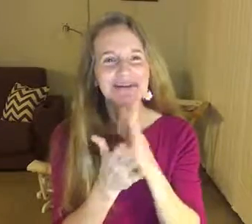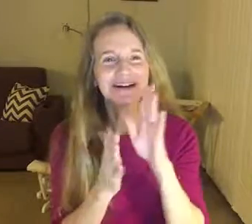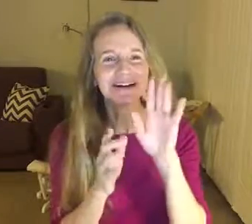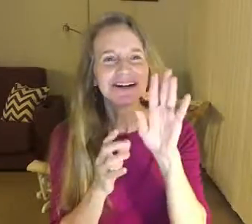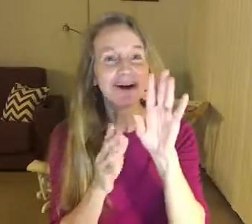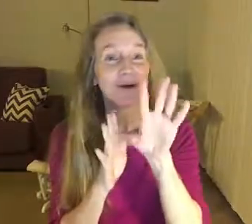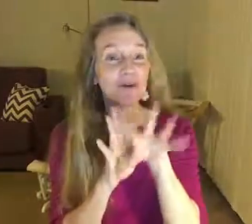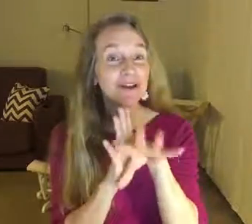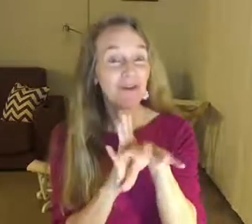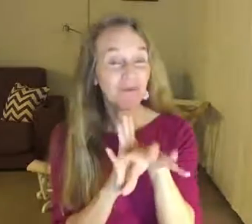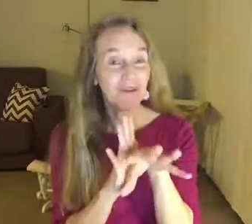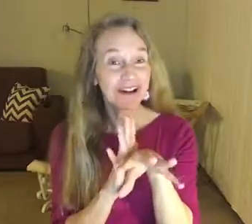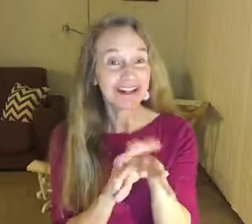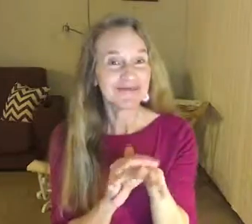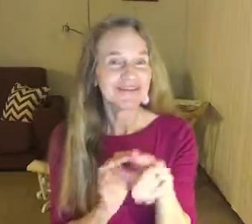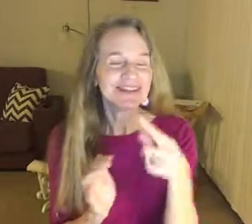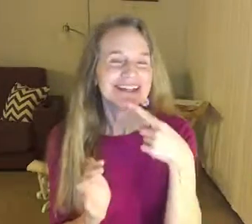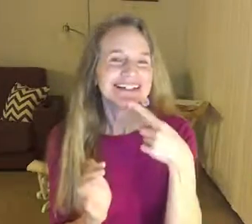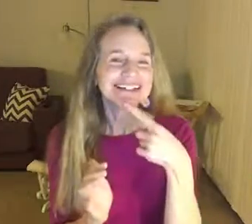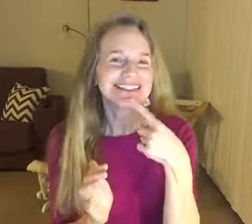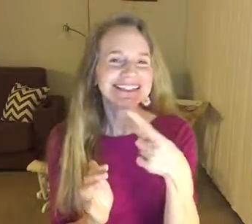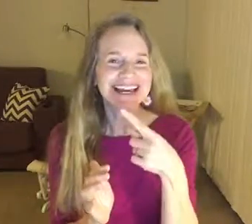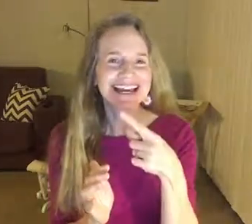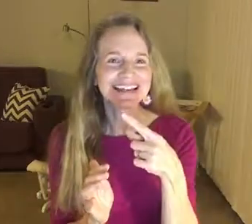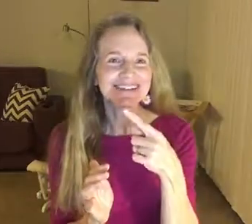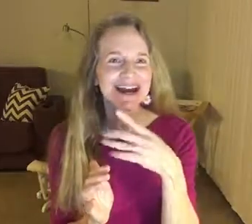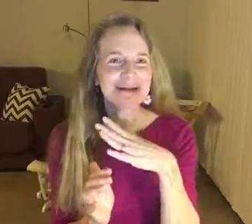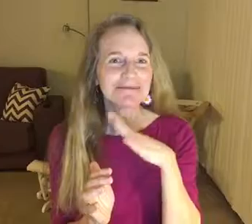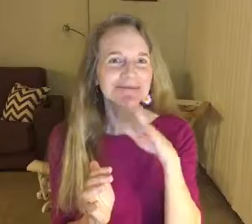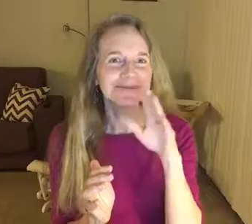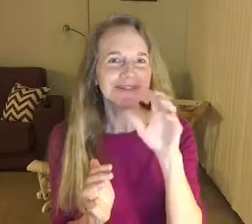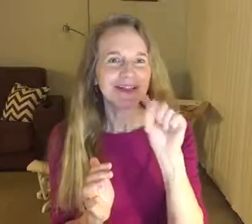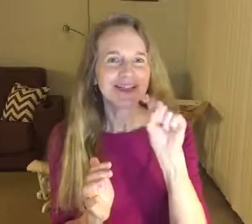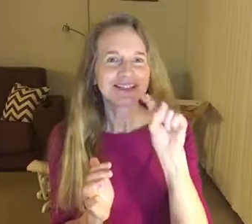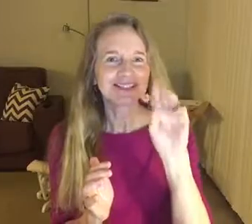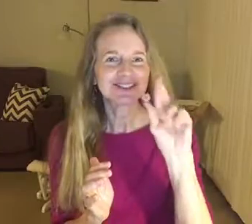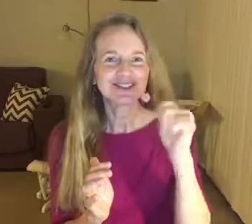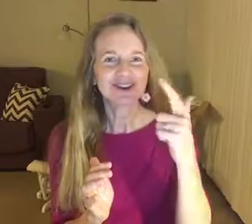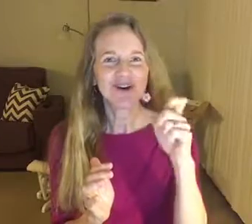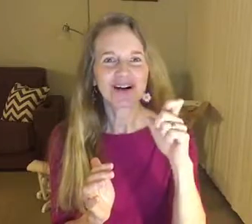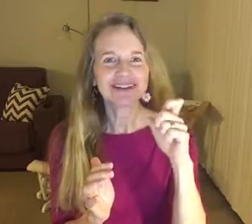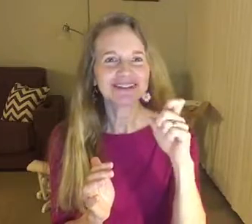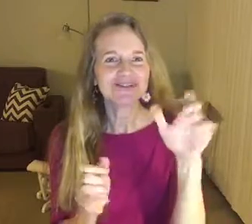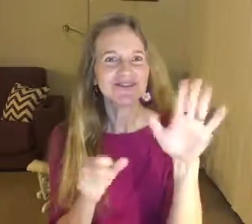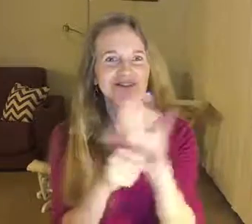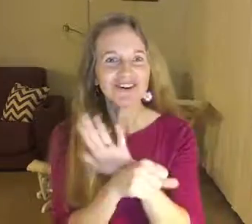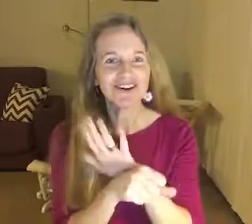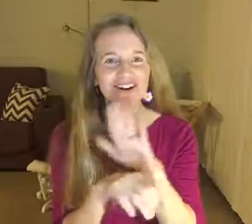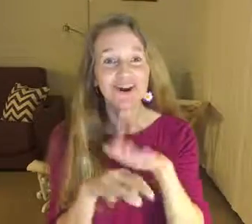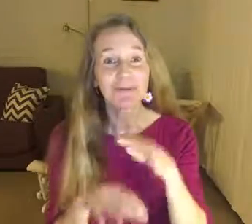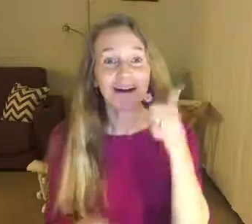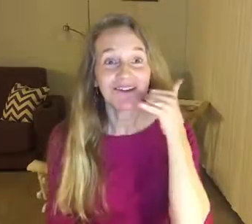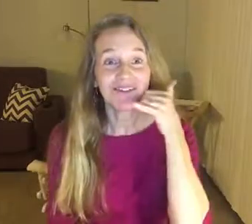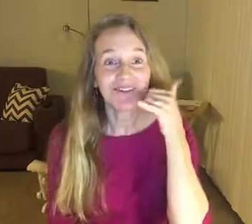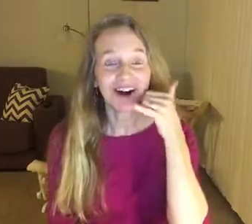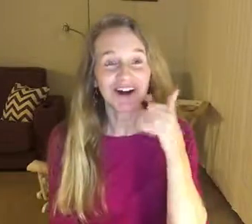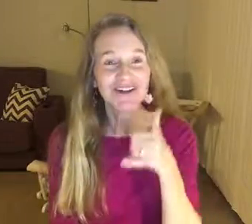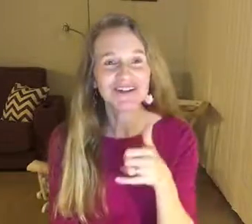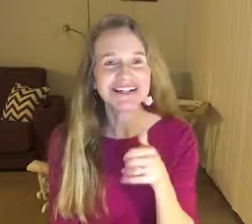recording. It says that the story is full of my phones,